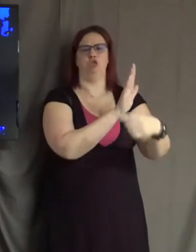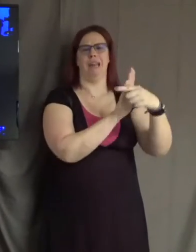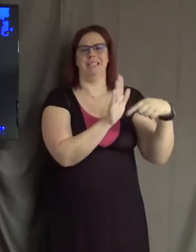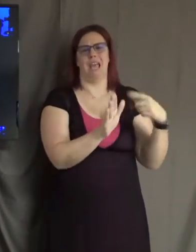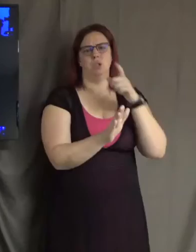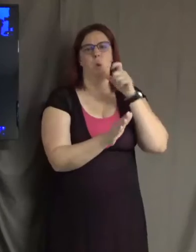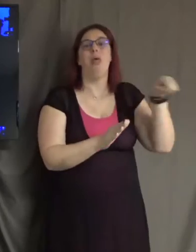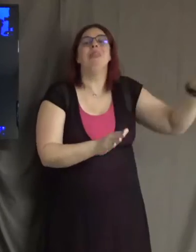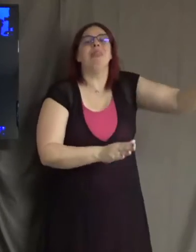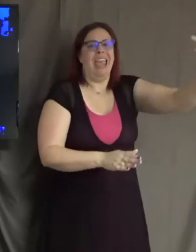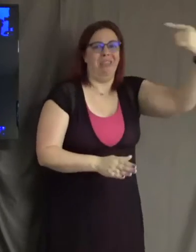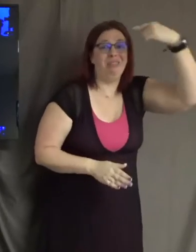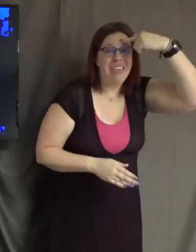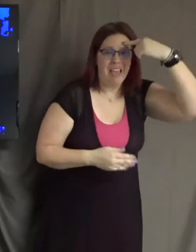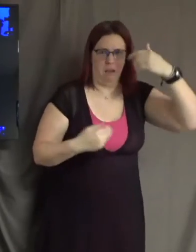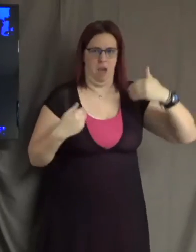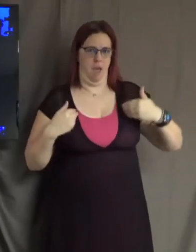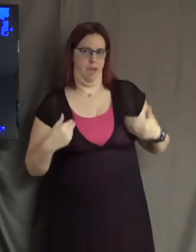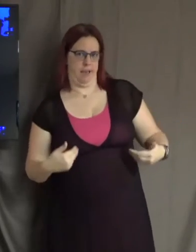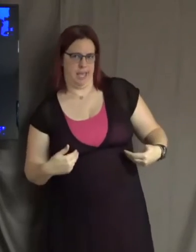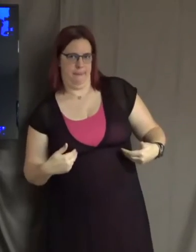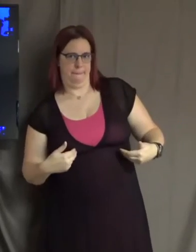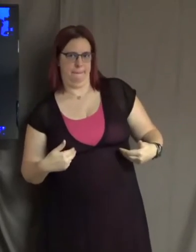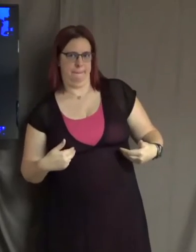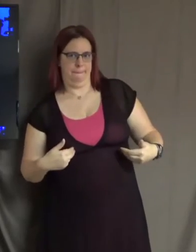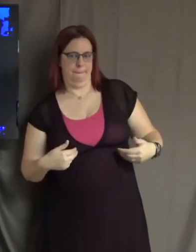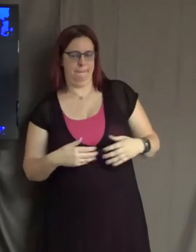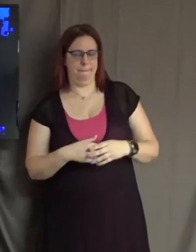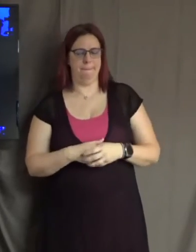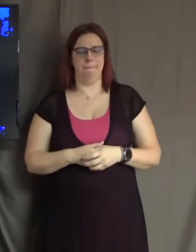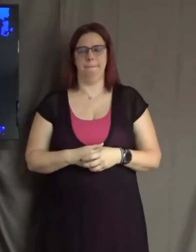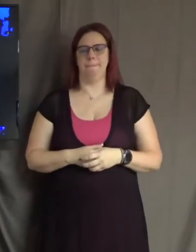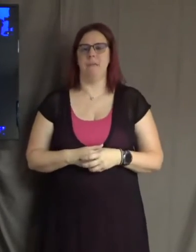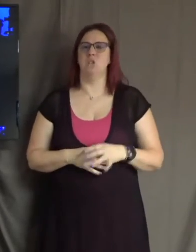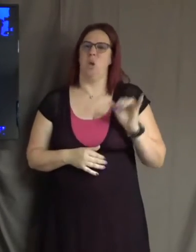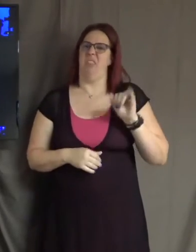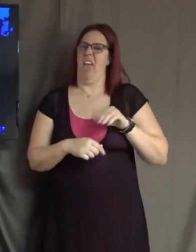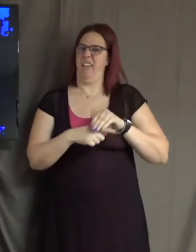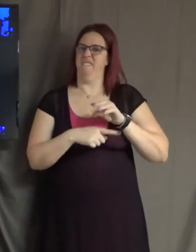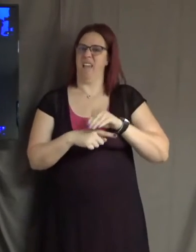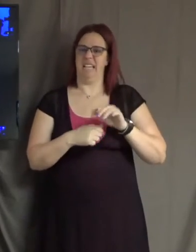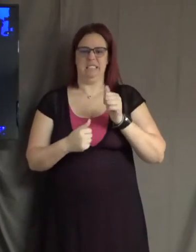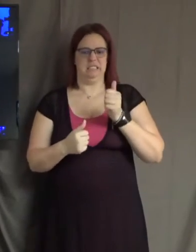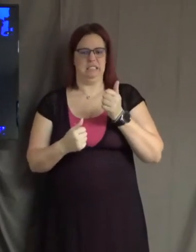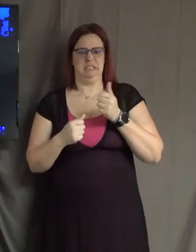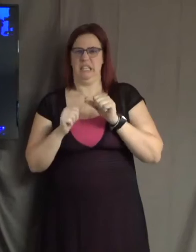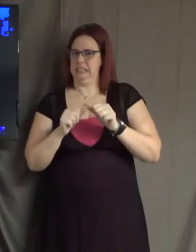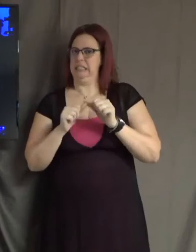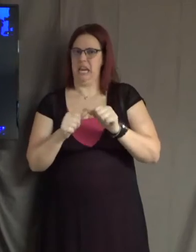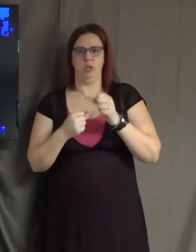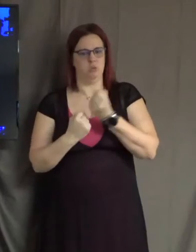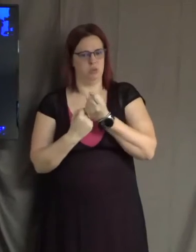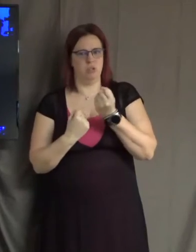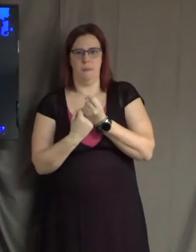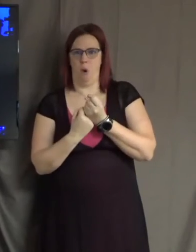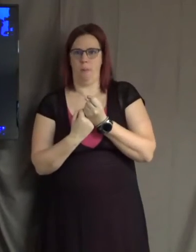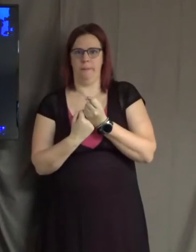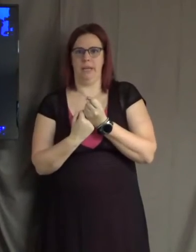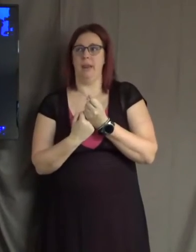that's been good advice that supported me. And it continues to support me. And the bottom line that I finally came to when